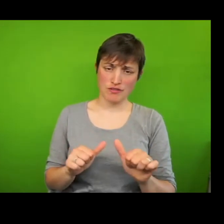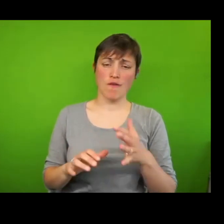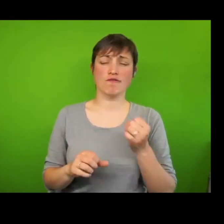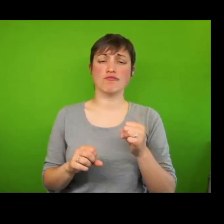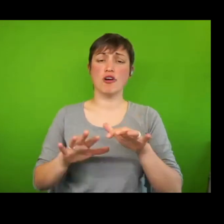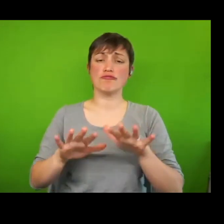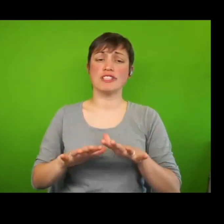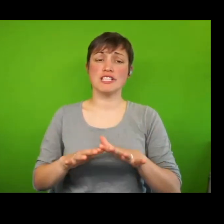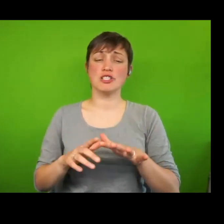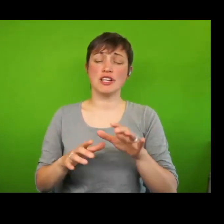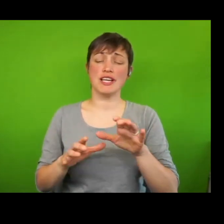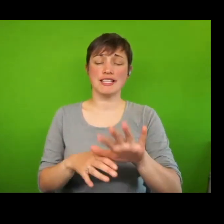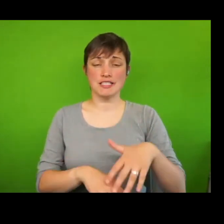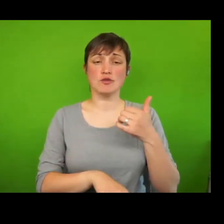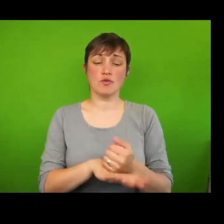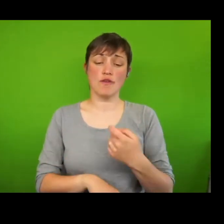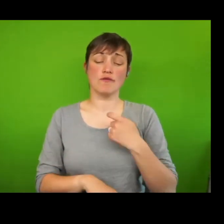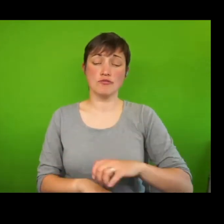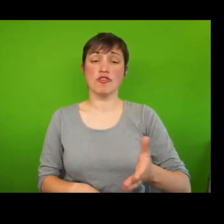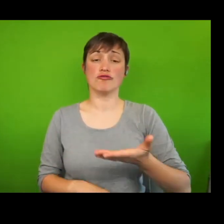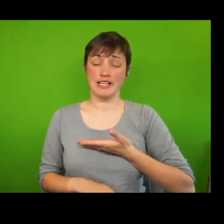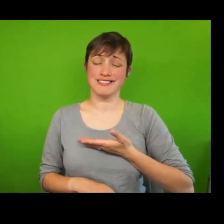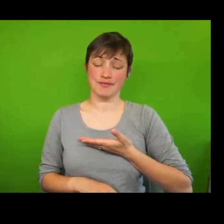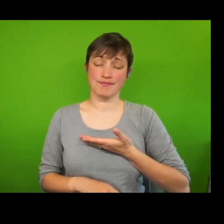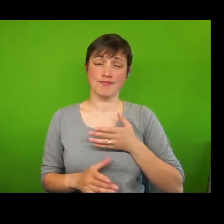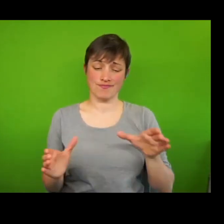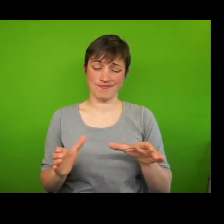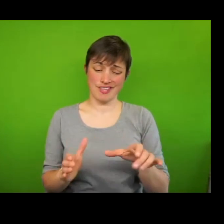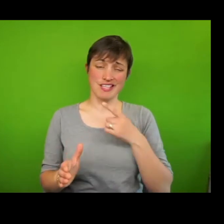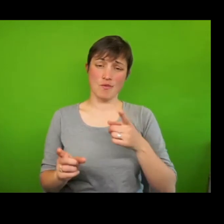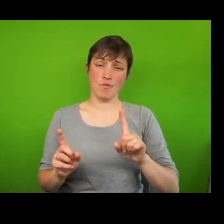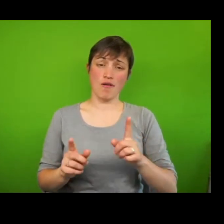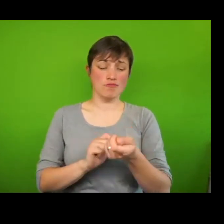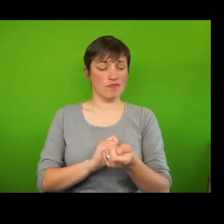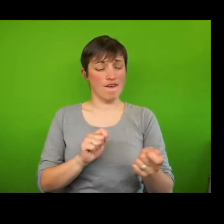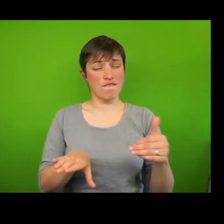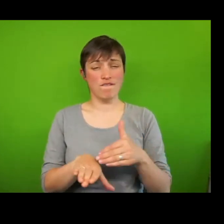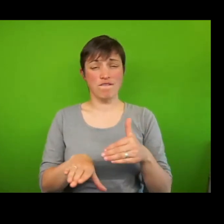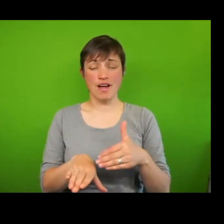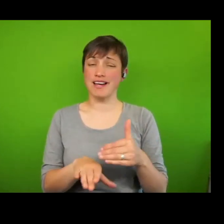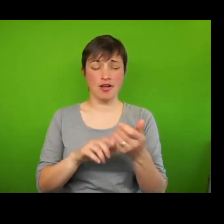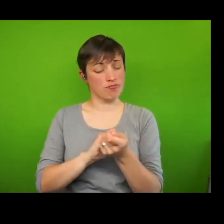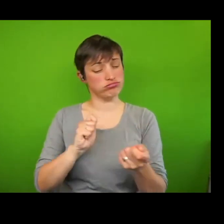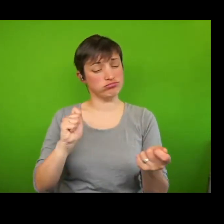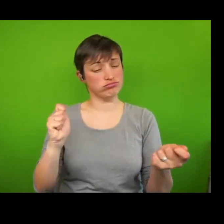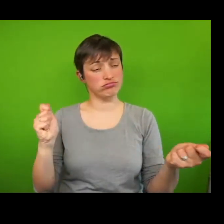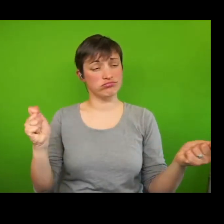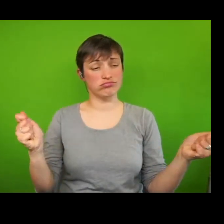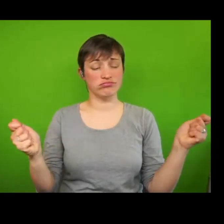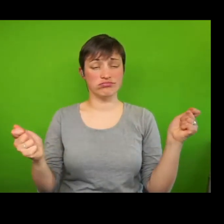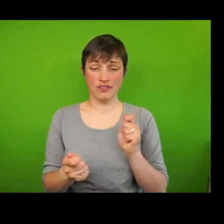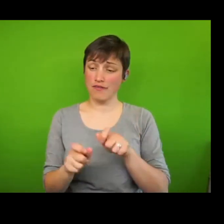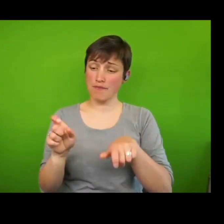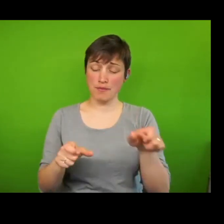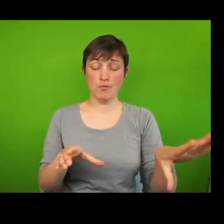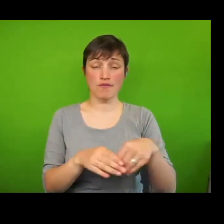Institute of Human Rights. It observed the transformative effects of involvement in the project. A